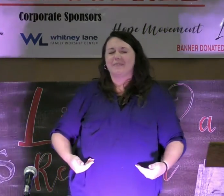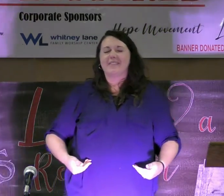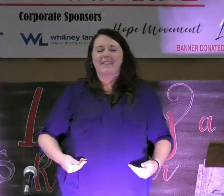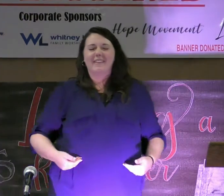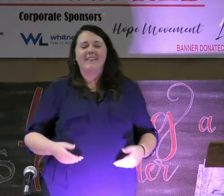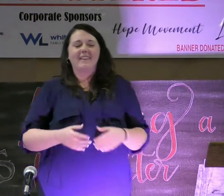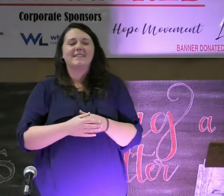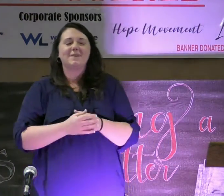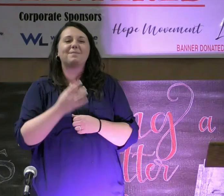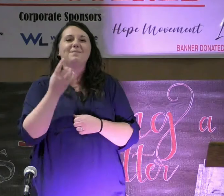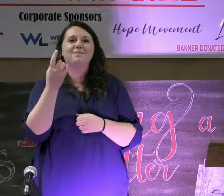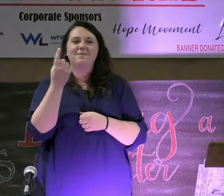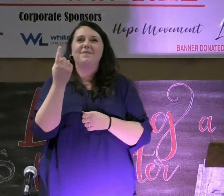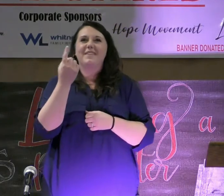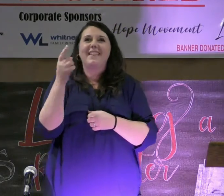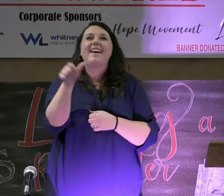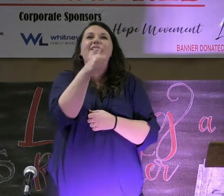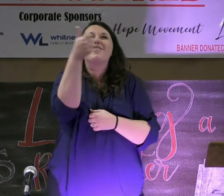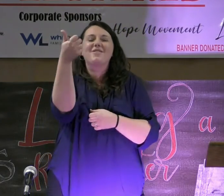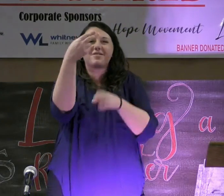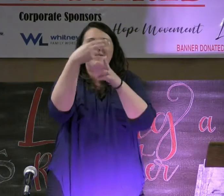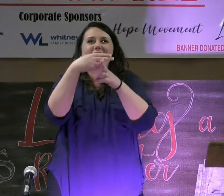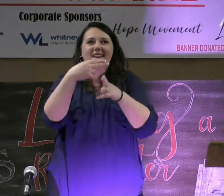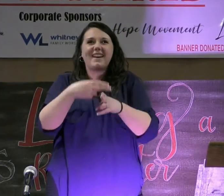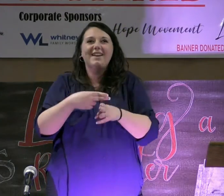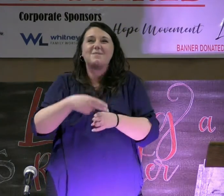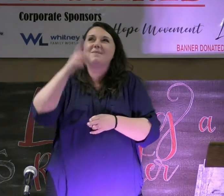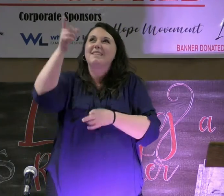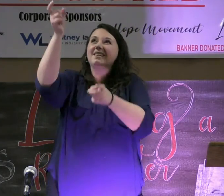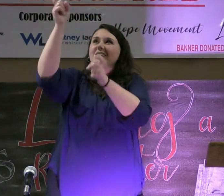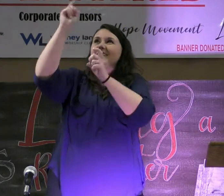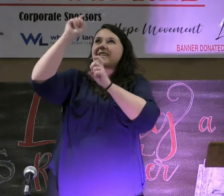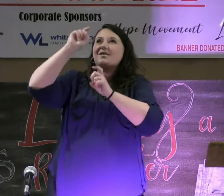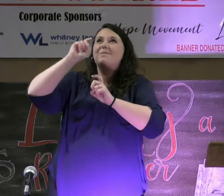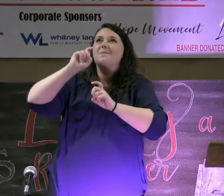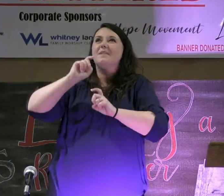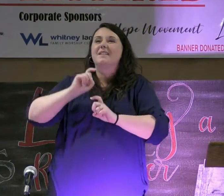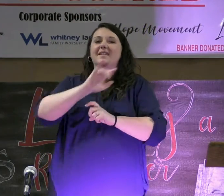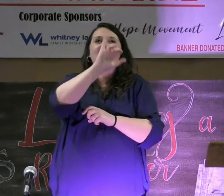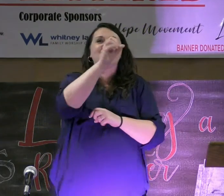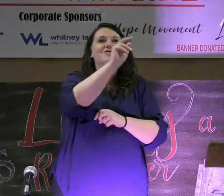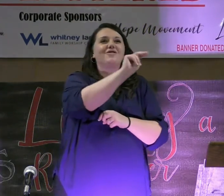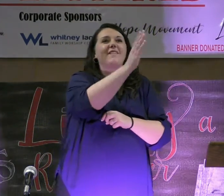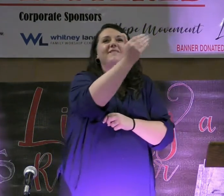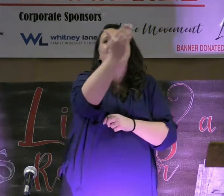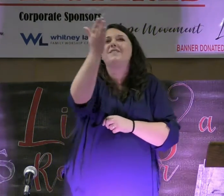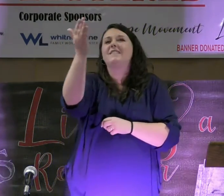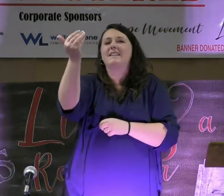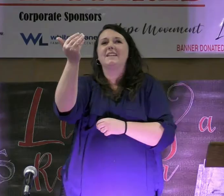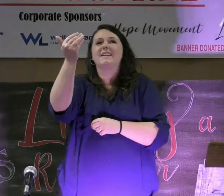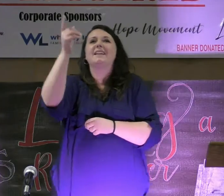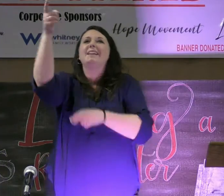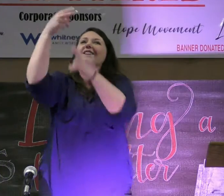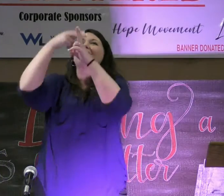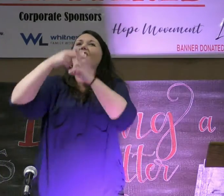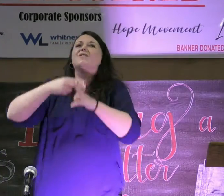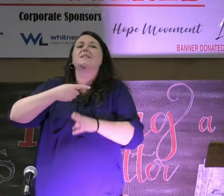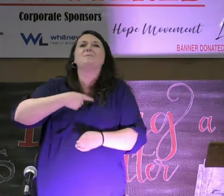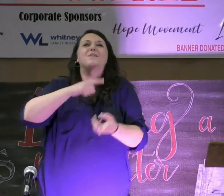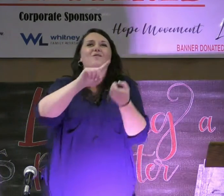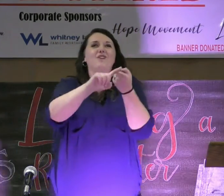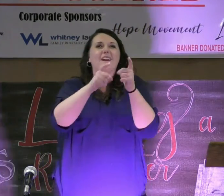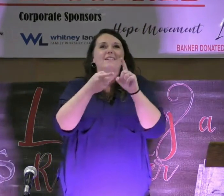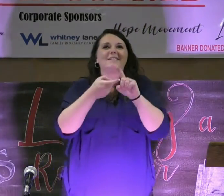there's some other names he's given to me. John 15, 15. He calls